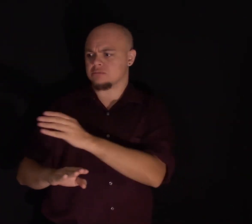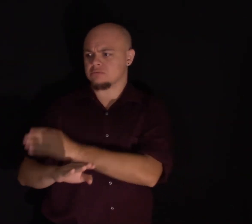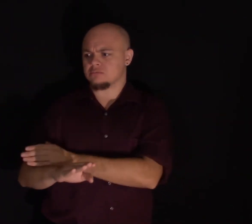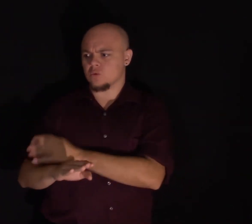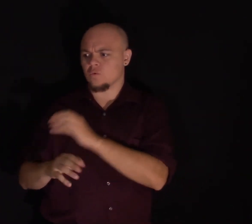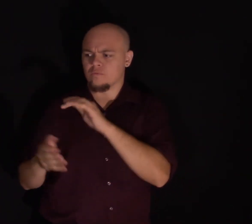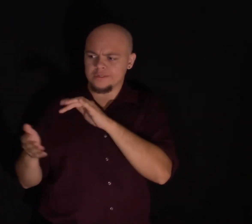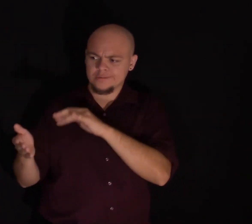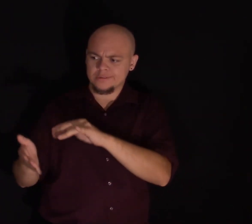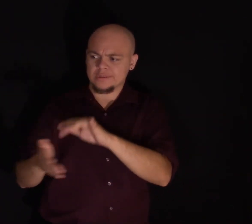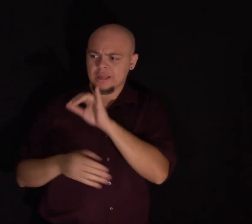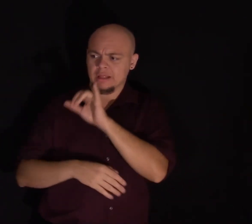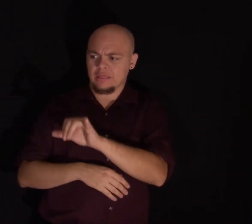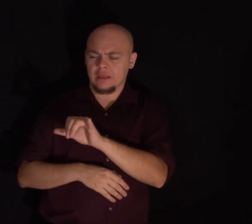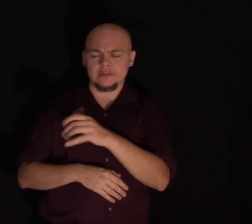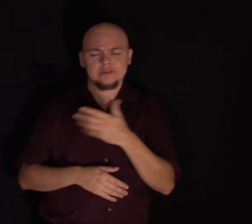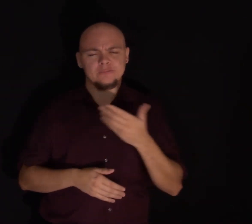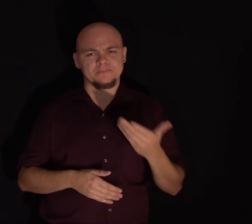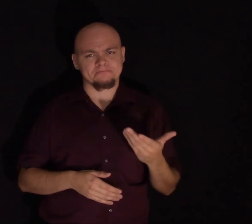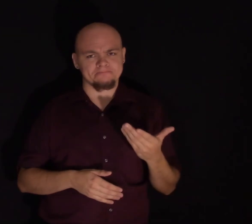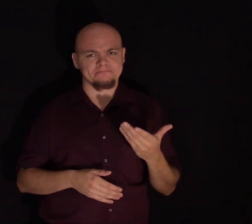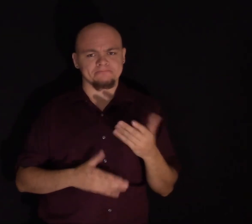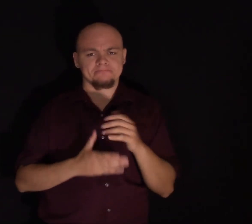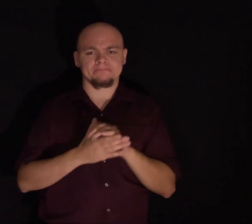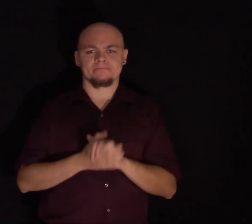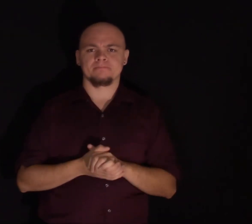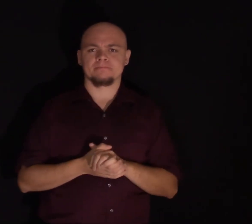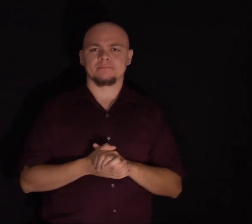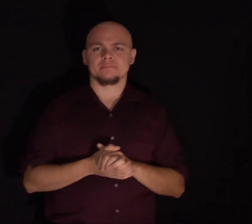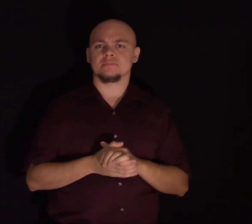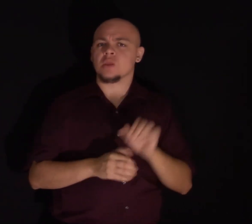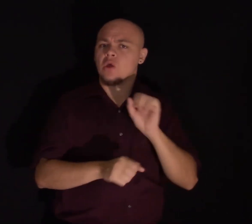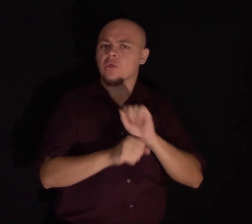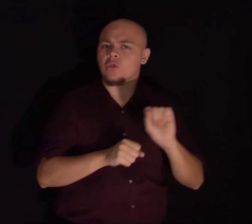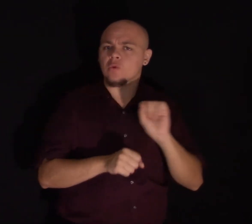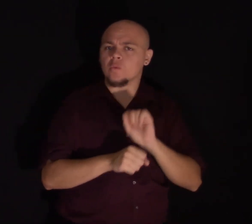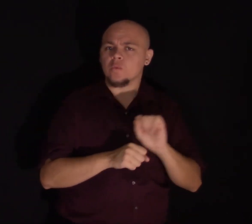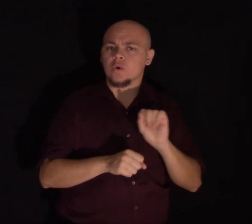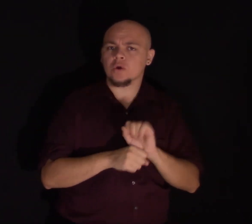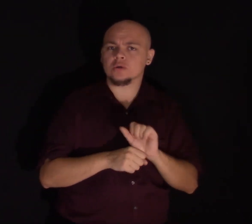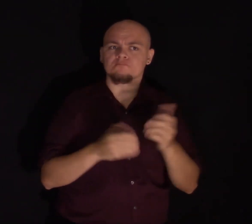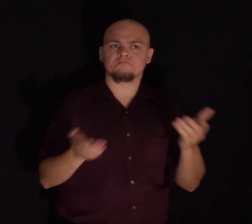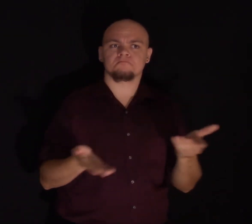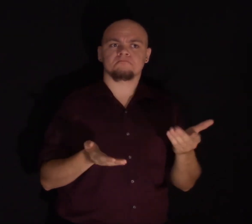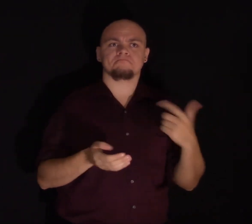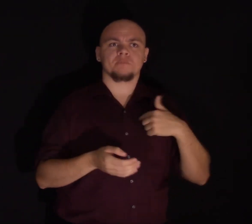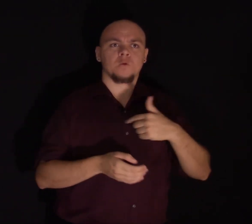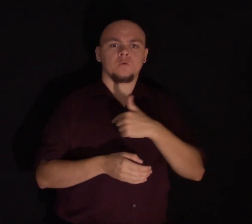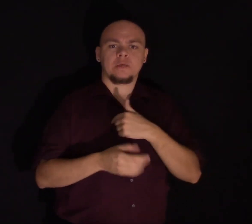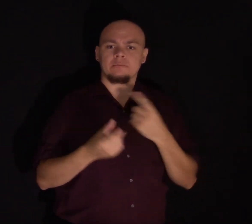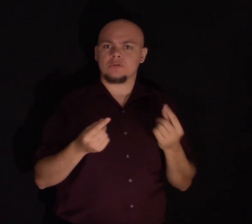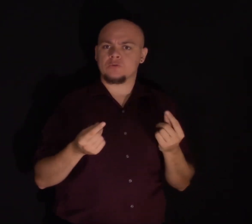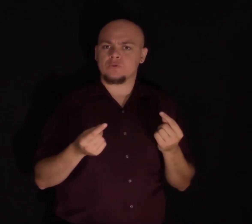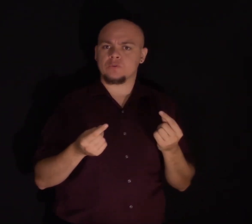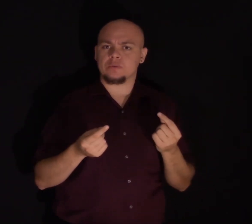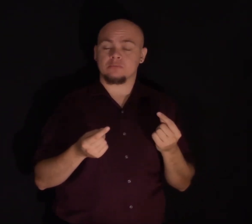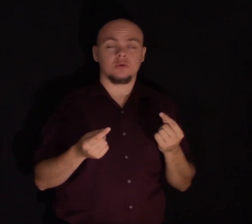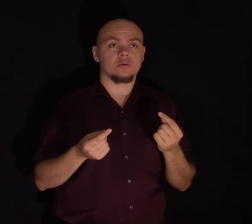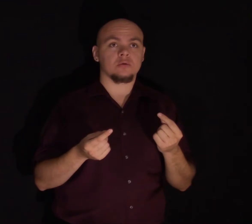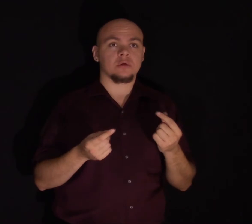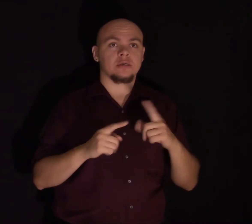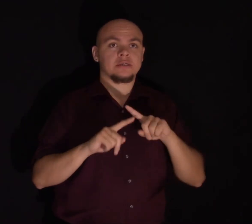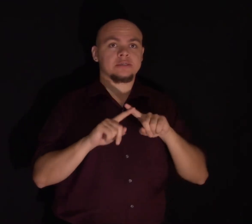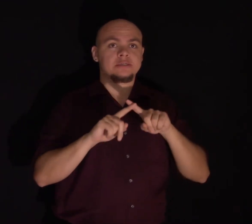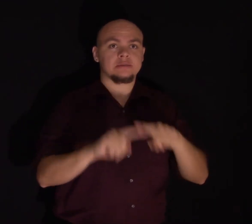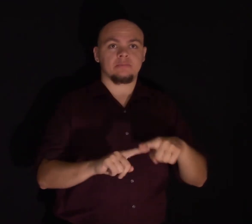that area. So the work that we and others have been doing is predicated on a